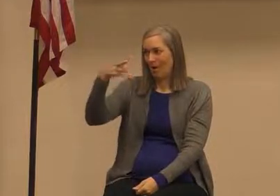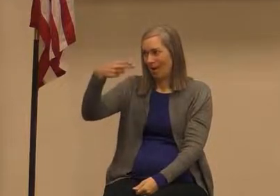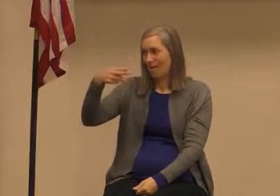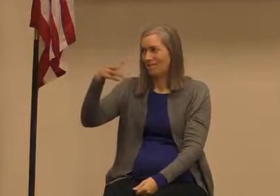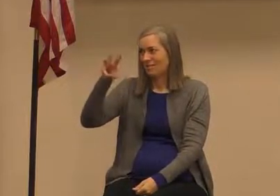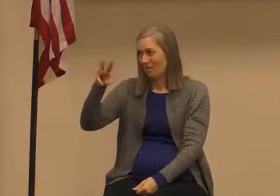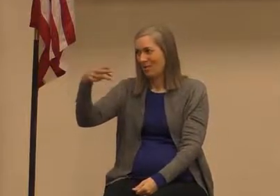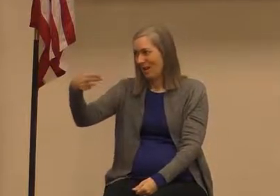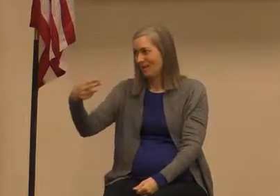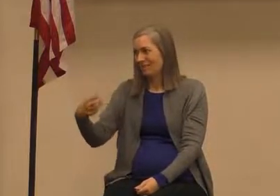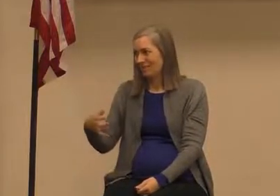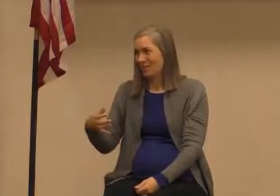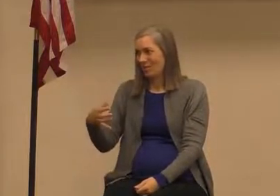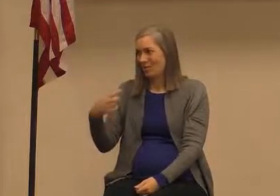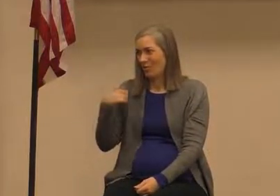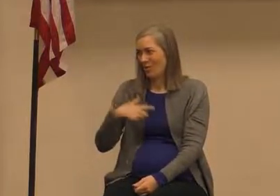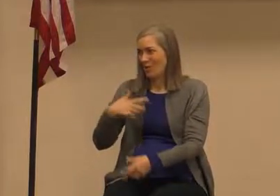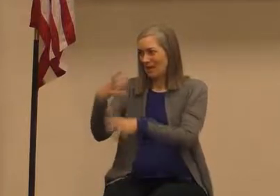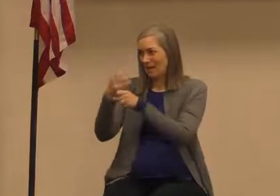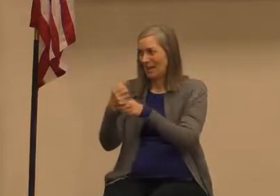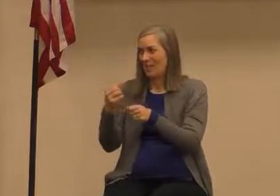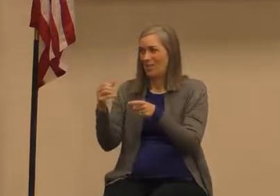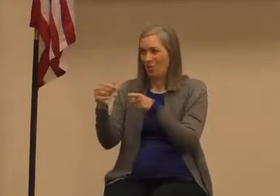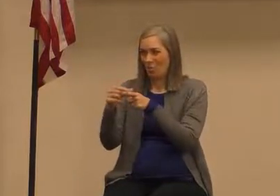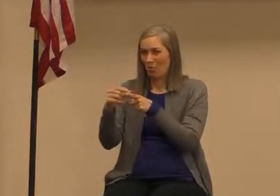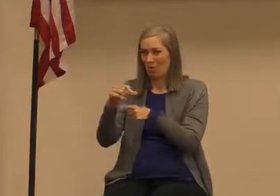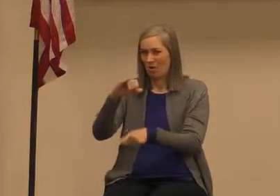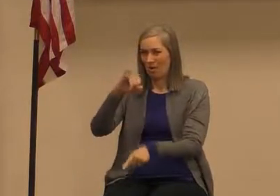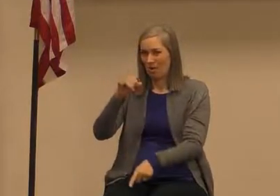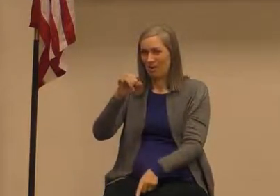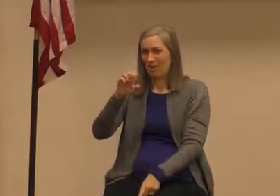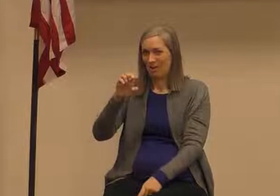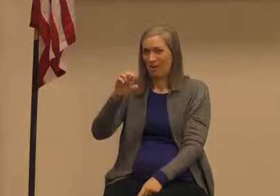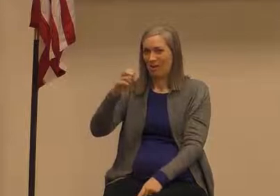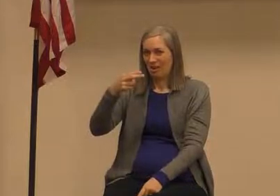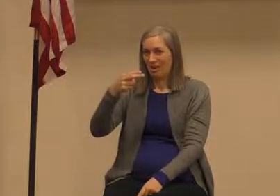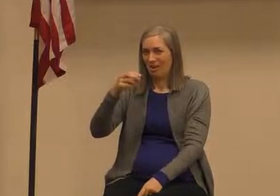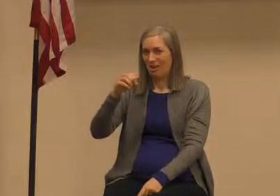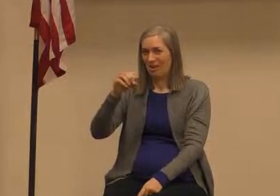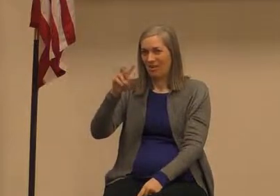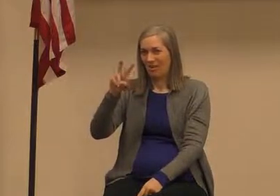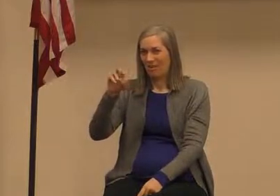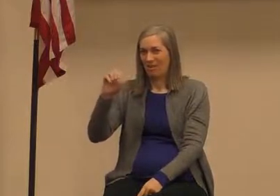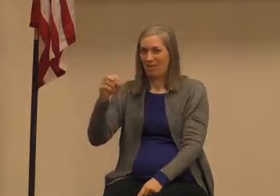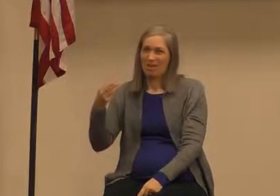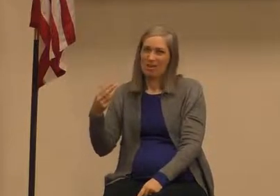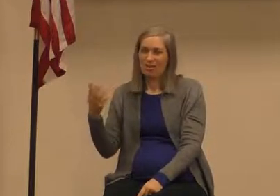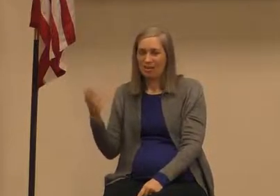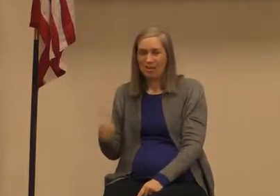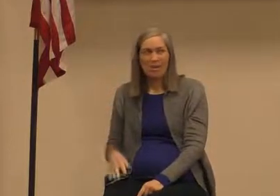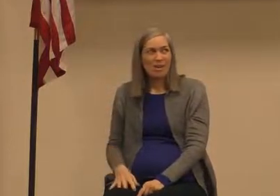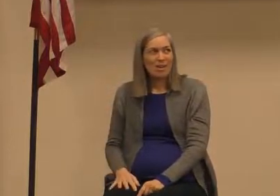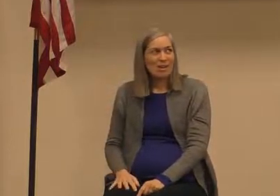or more correctly we come with the word Yahweh now the Greeks they call this